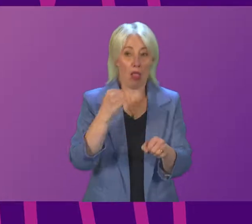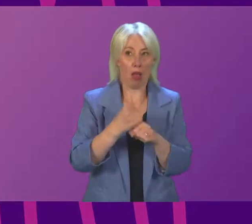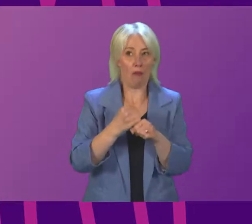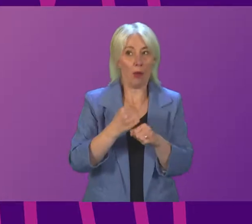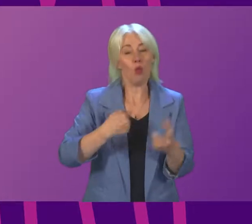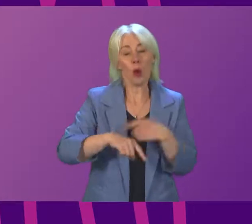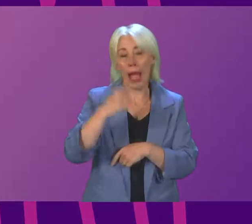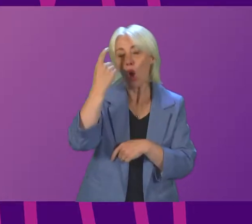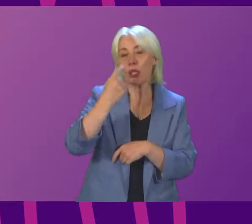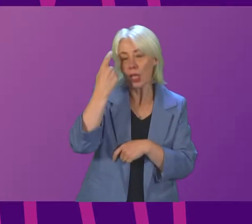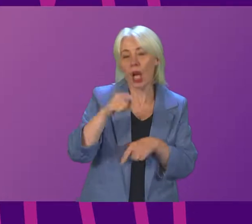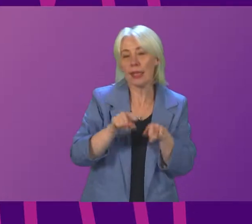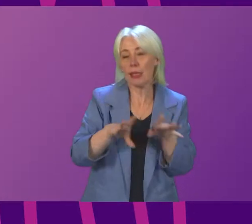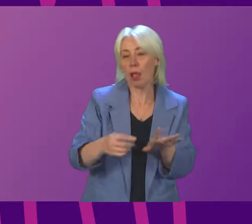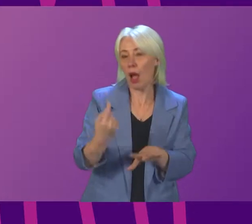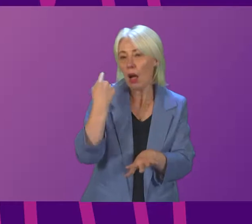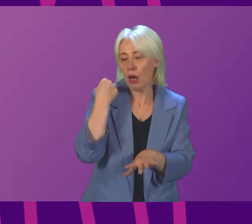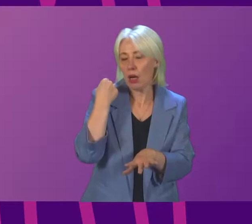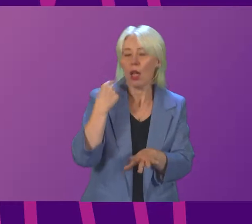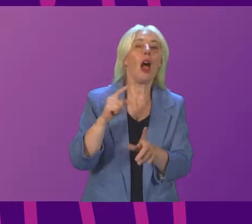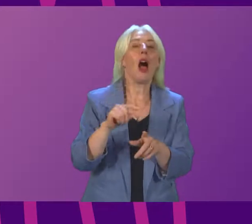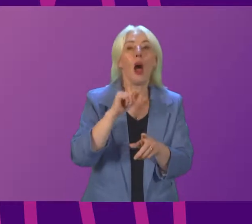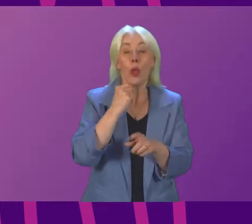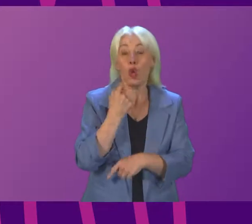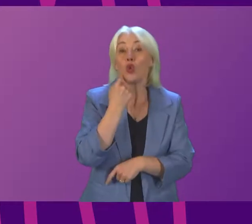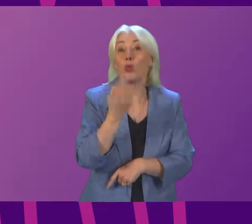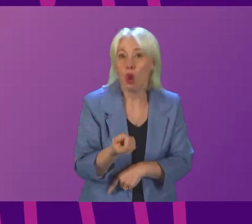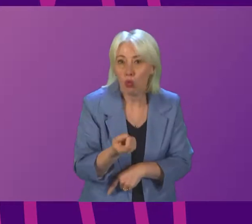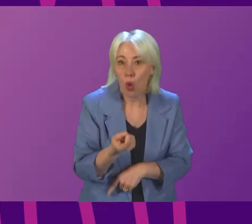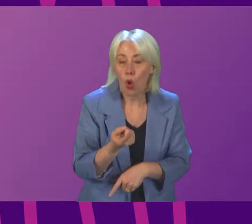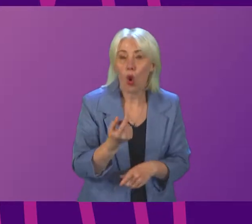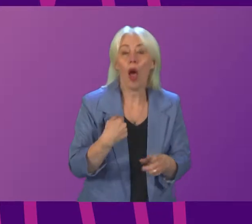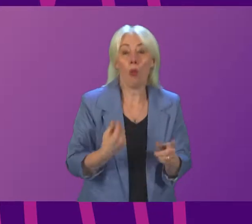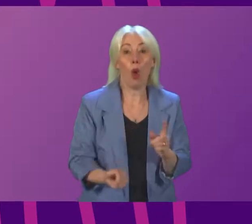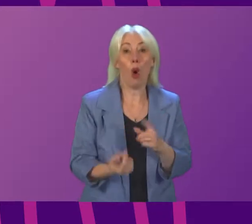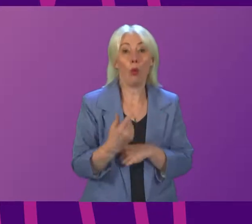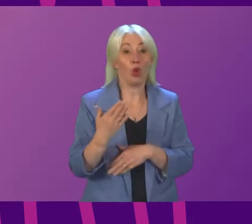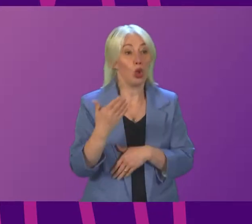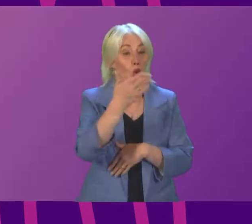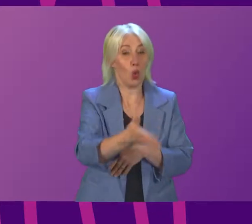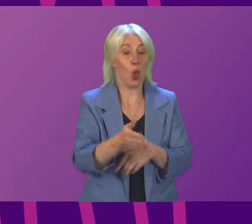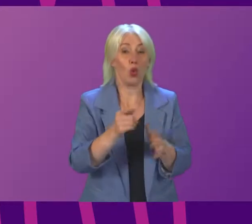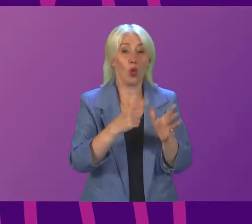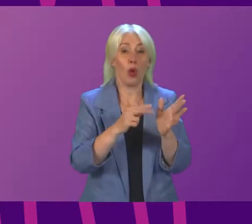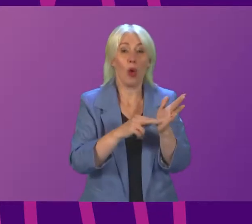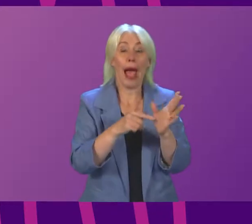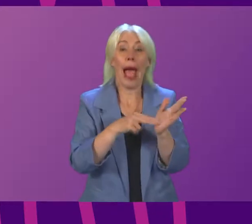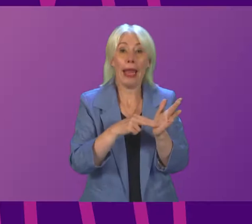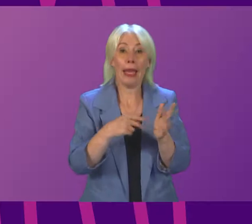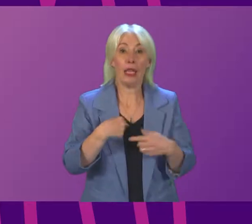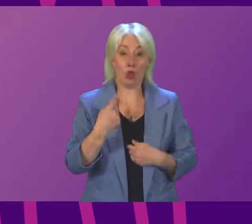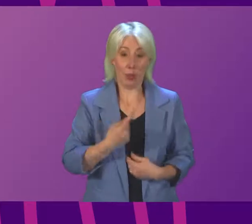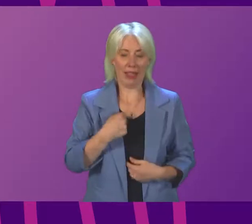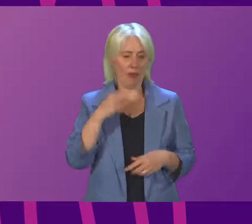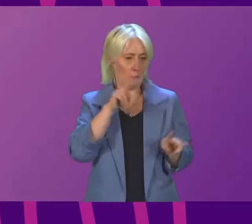consider. And I will be taking the opportunity tomorrow to visit the area in Annan, where I will see for myself